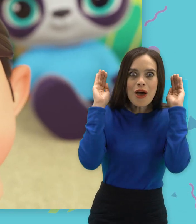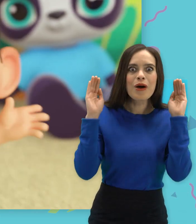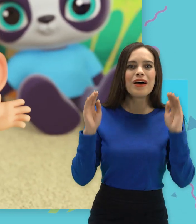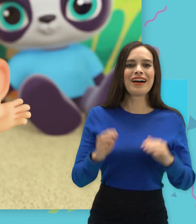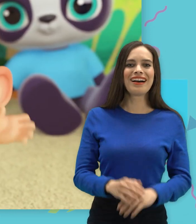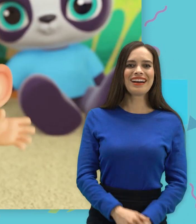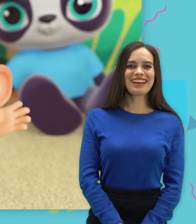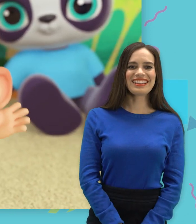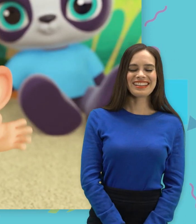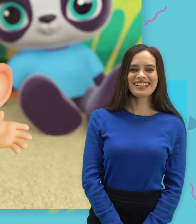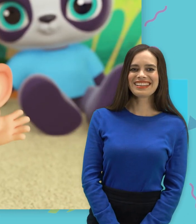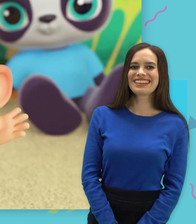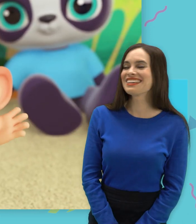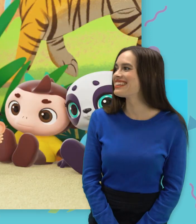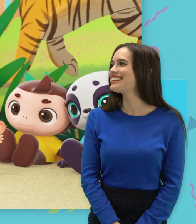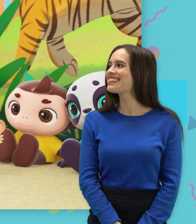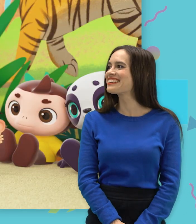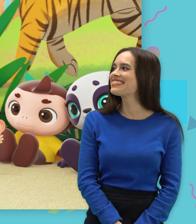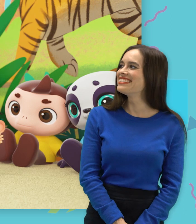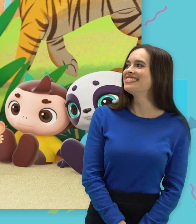Peek-a-boo Peek-a-boo